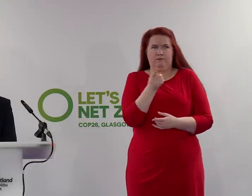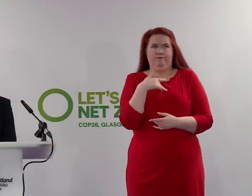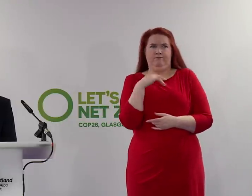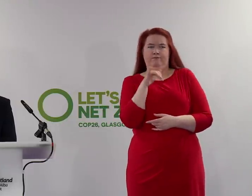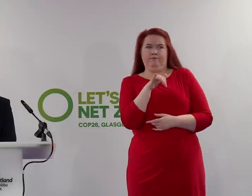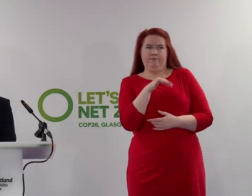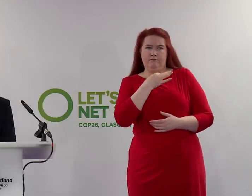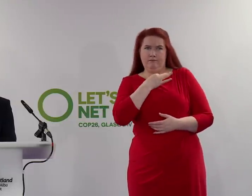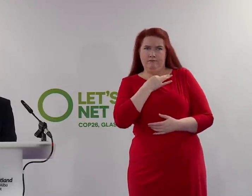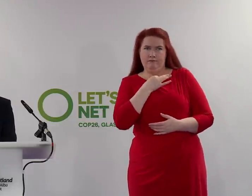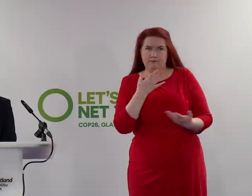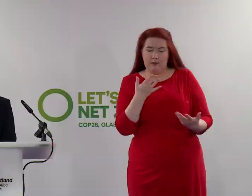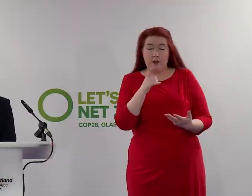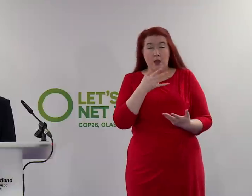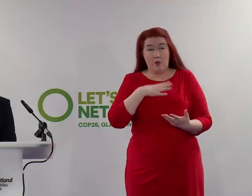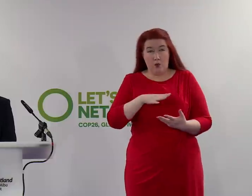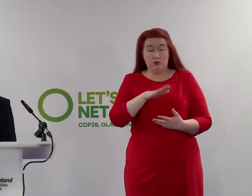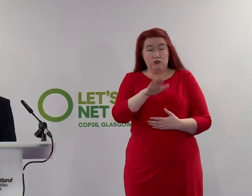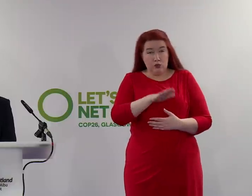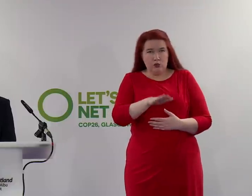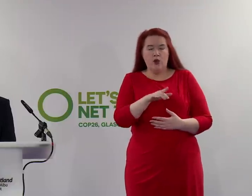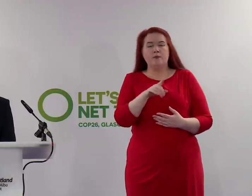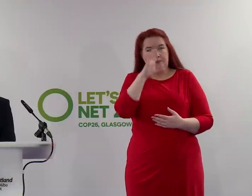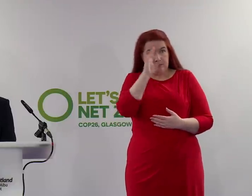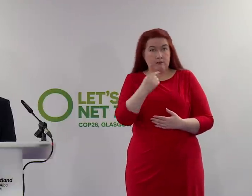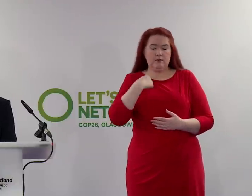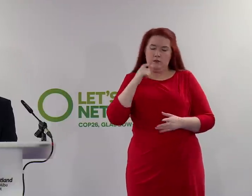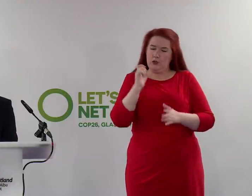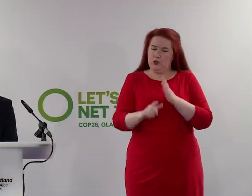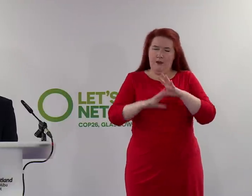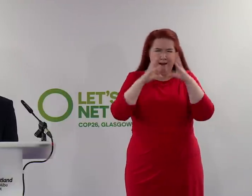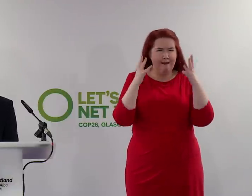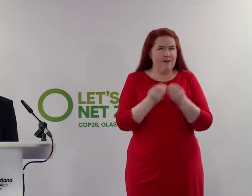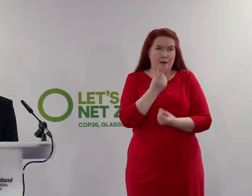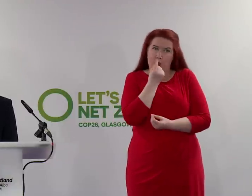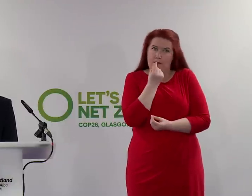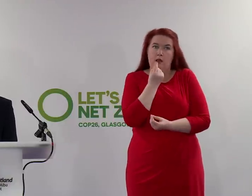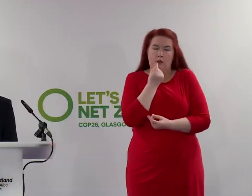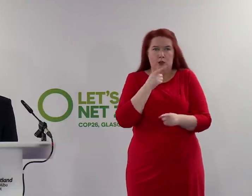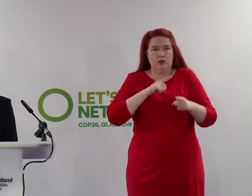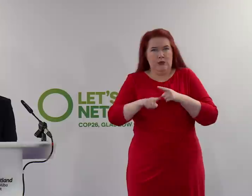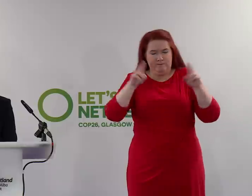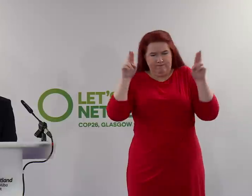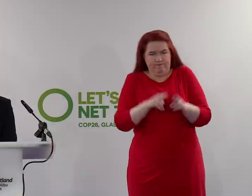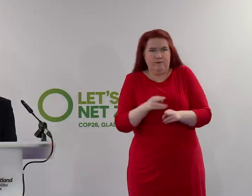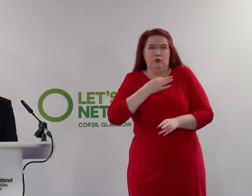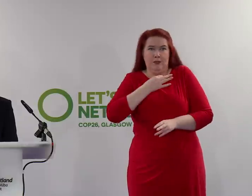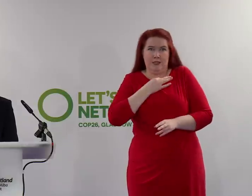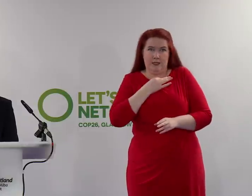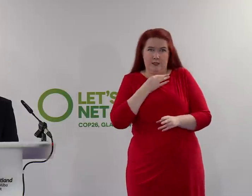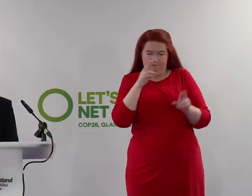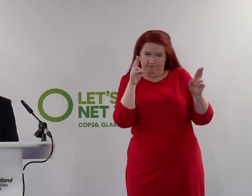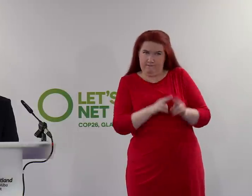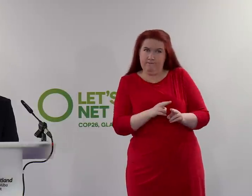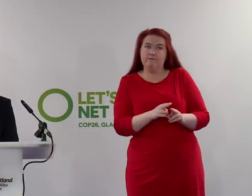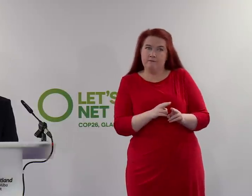However, I want to give an assurance again today that we are doing everything possible to mitigate these risks as far as